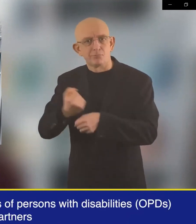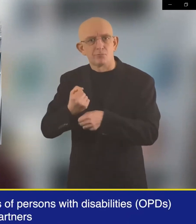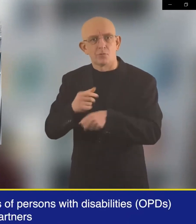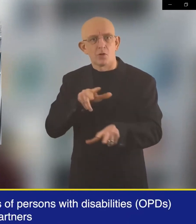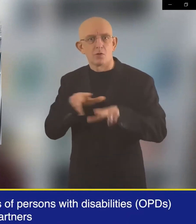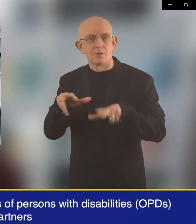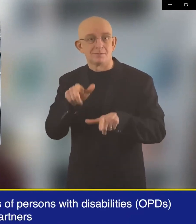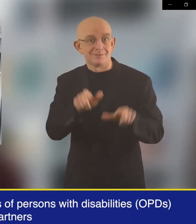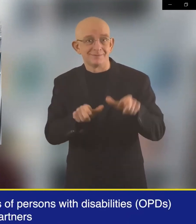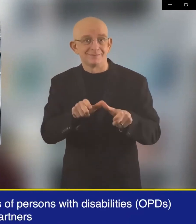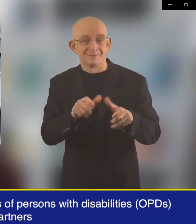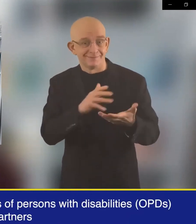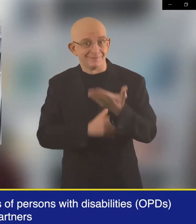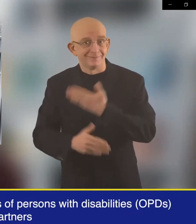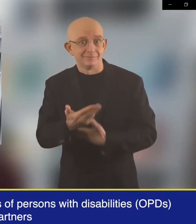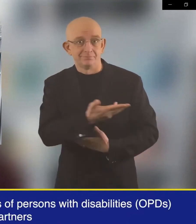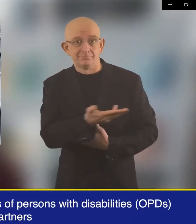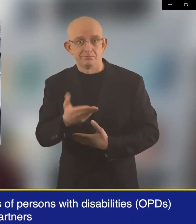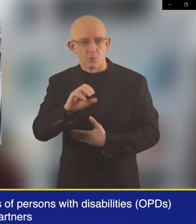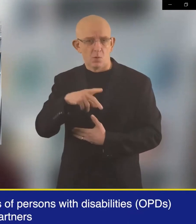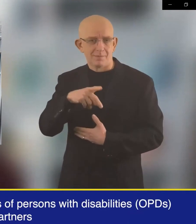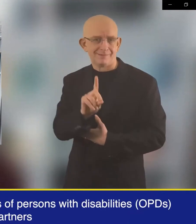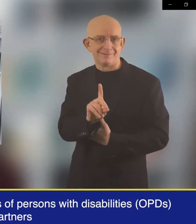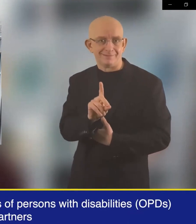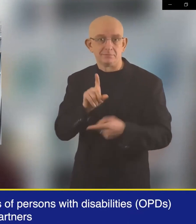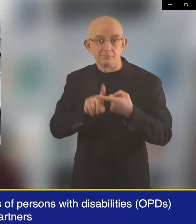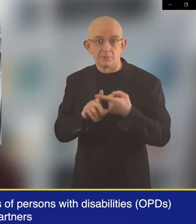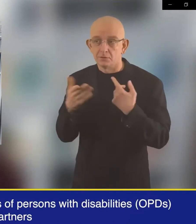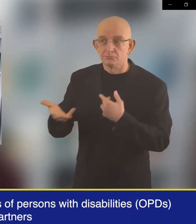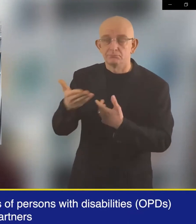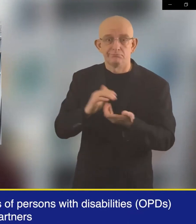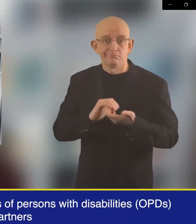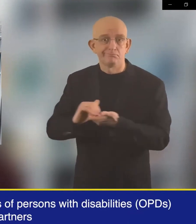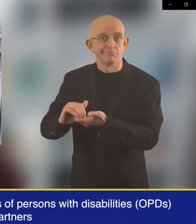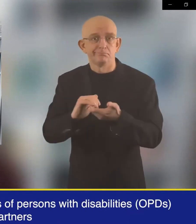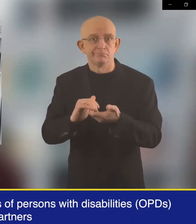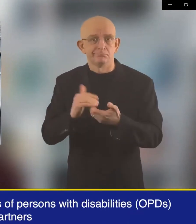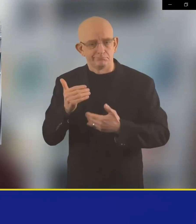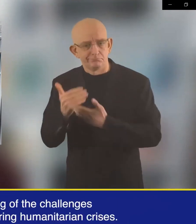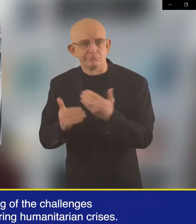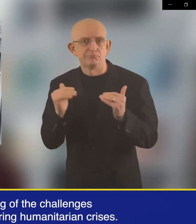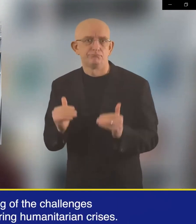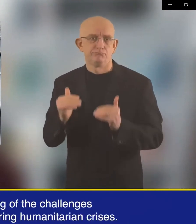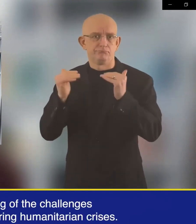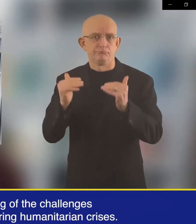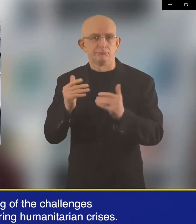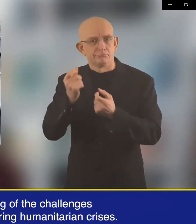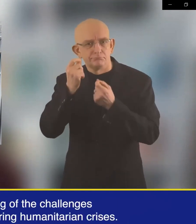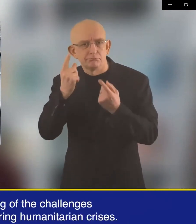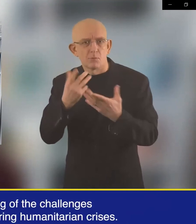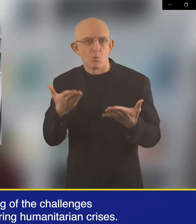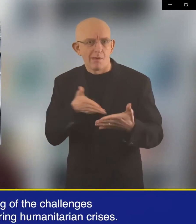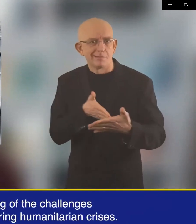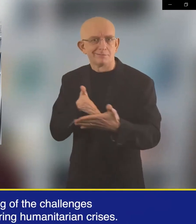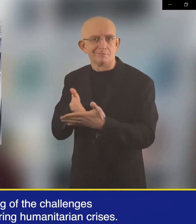working with organizations of persons with disabilities opd's and other partners to improve understanding